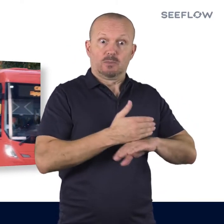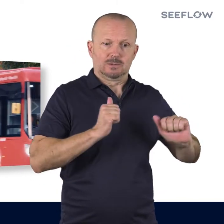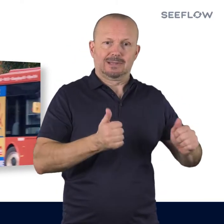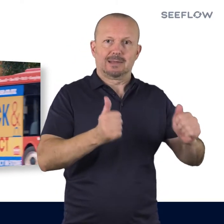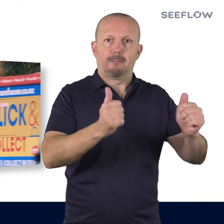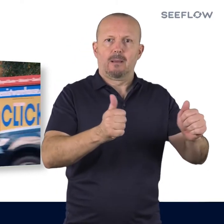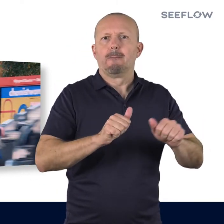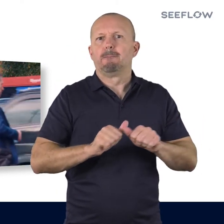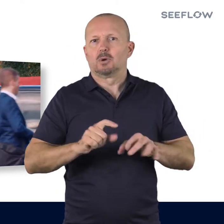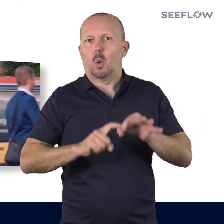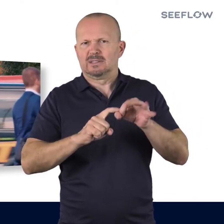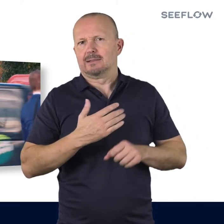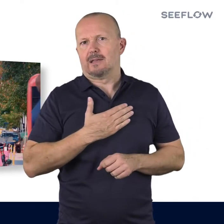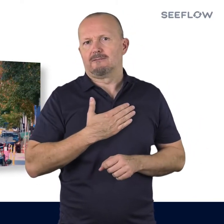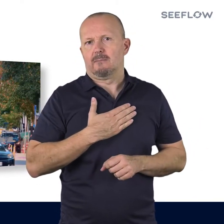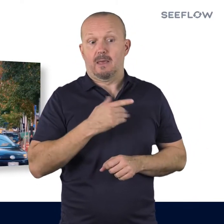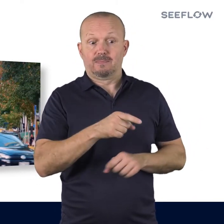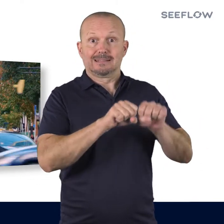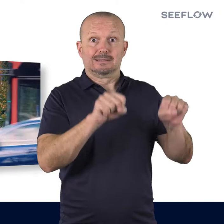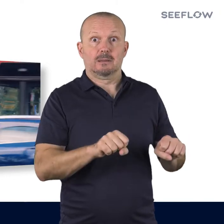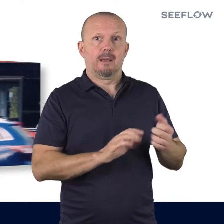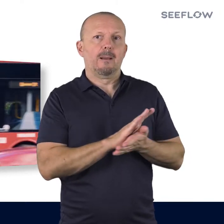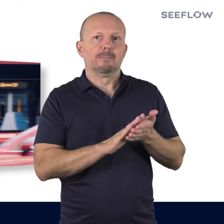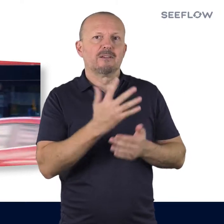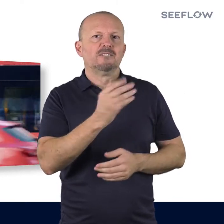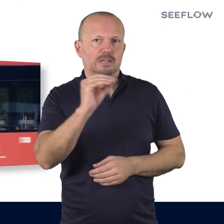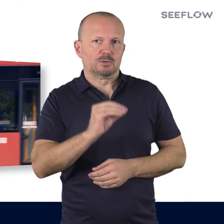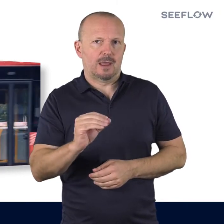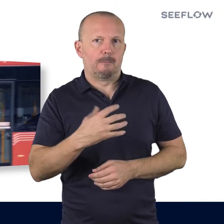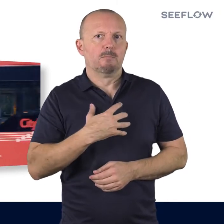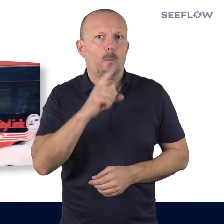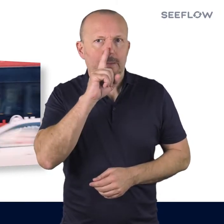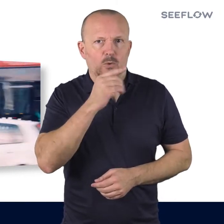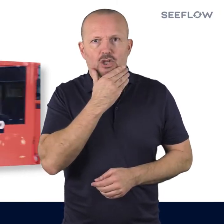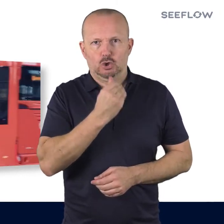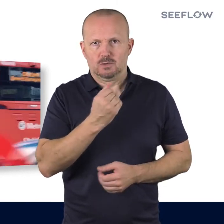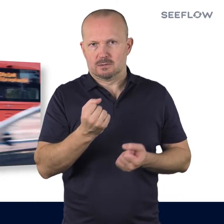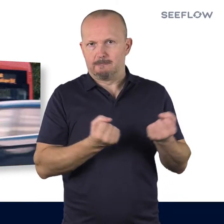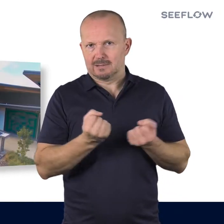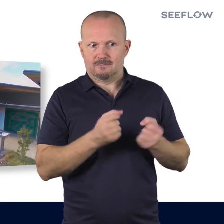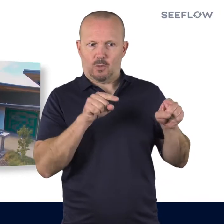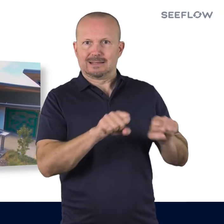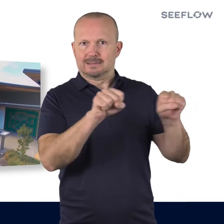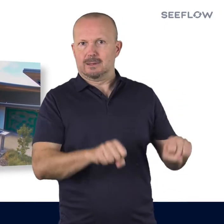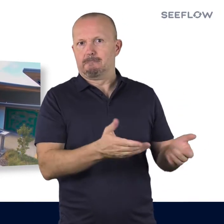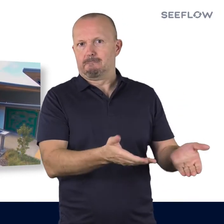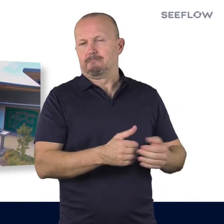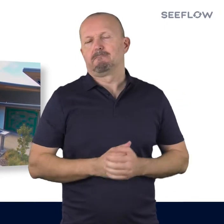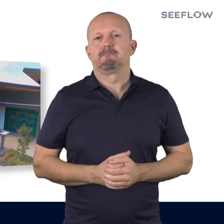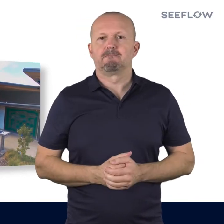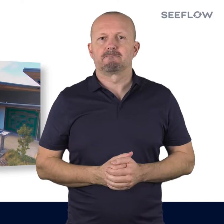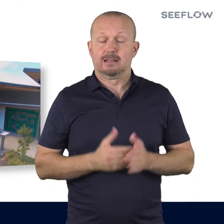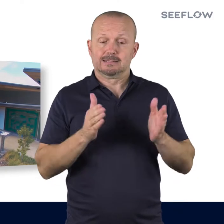enable 50% more people to travel on buses through the city centre as compared with today. Step 2.